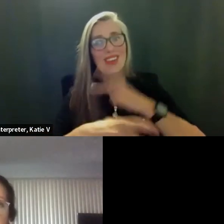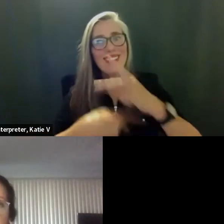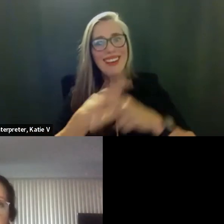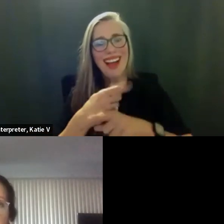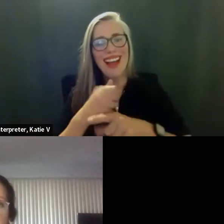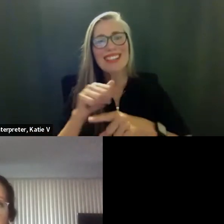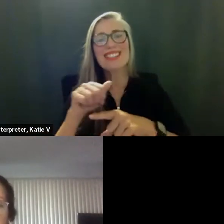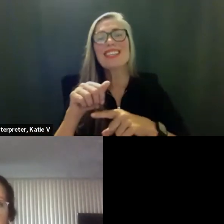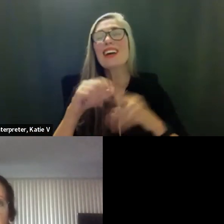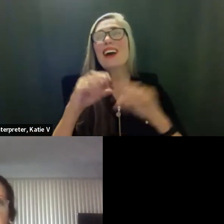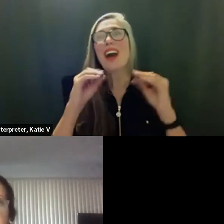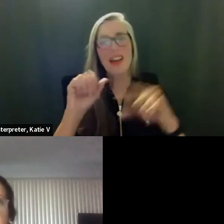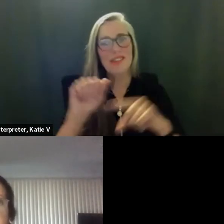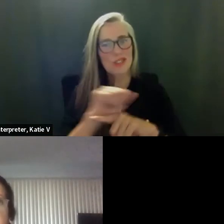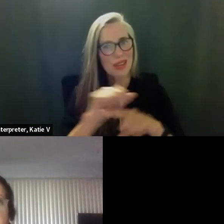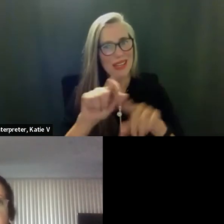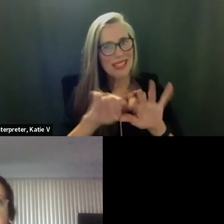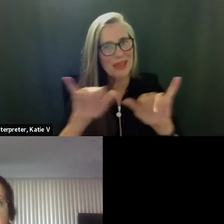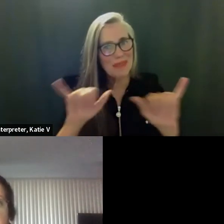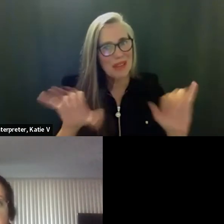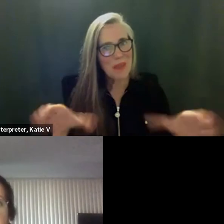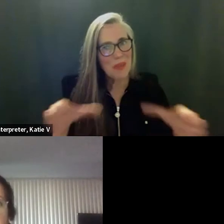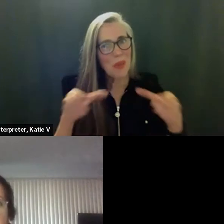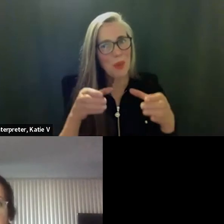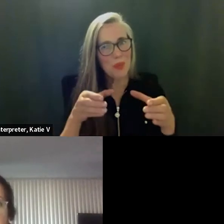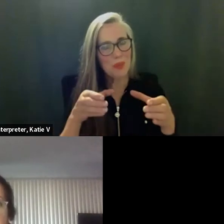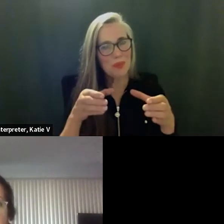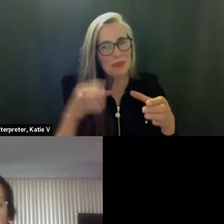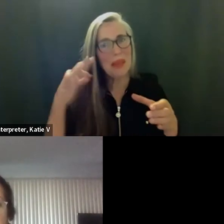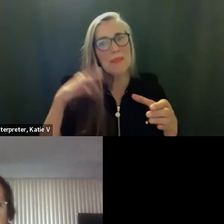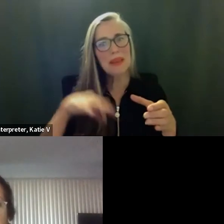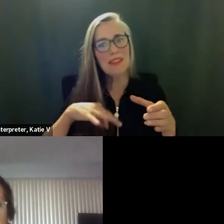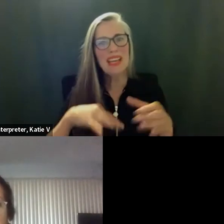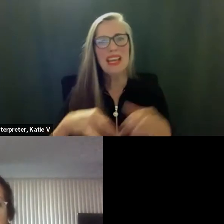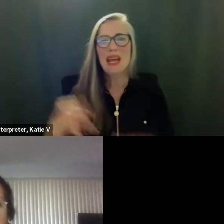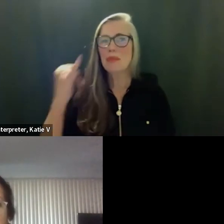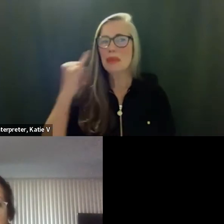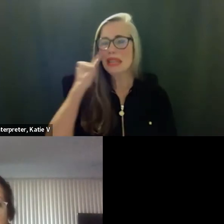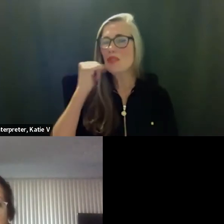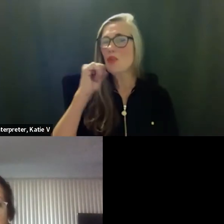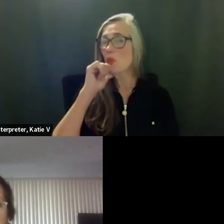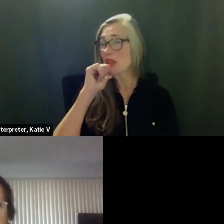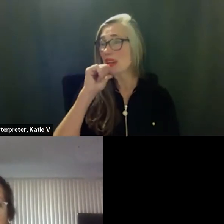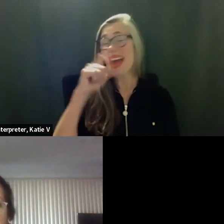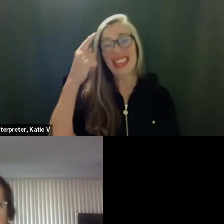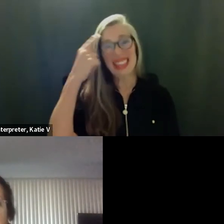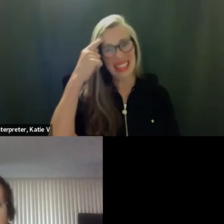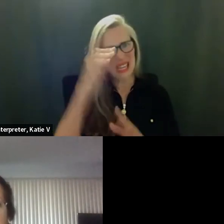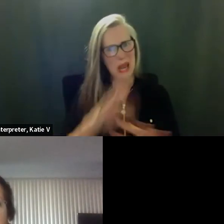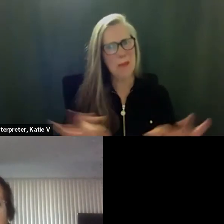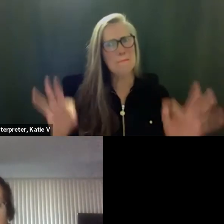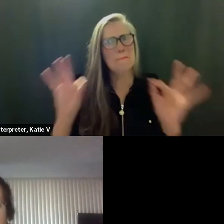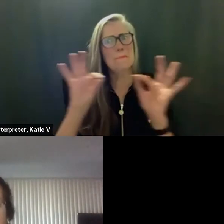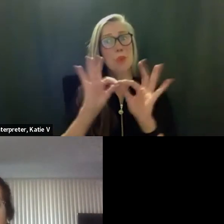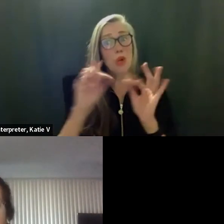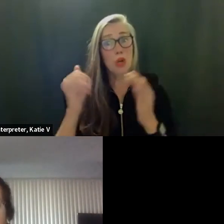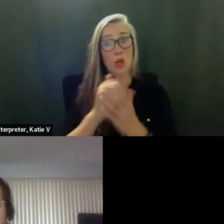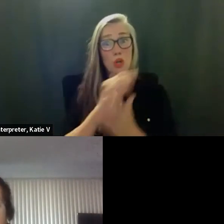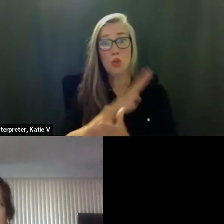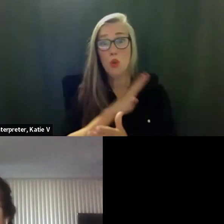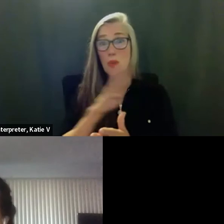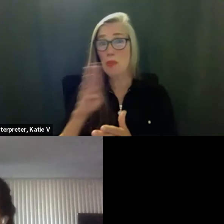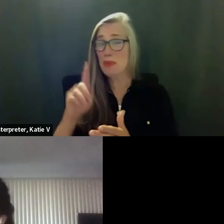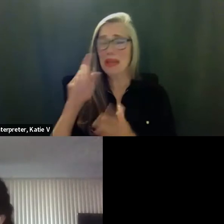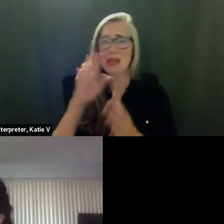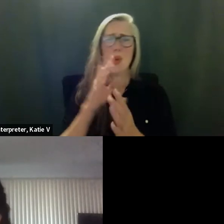there well i appreciate that and i would also say too i think there's a greater cost if we don't get more trained as board members coming in right because the